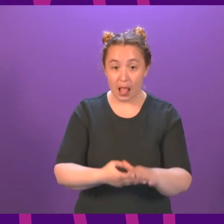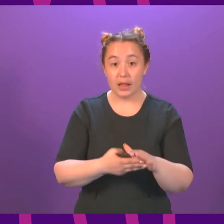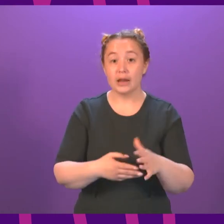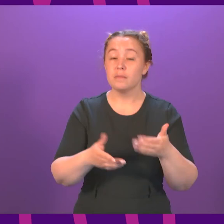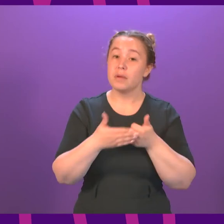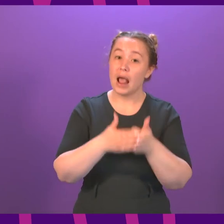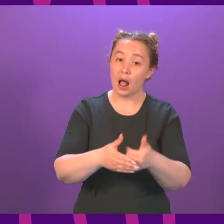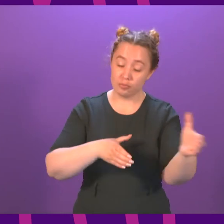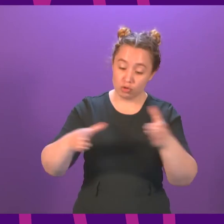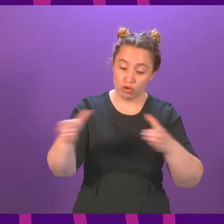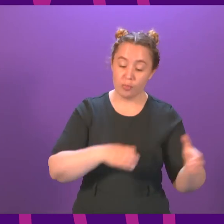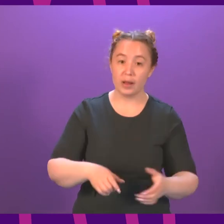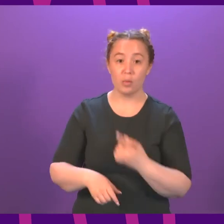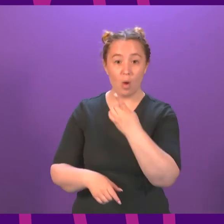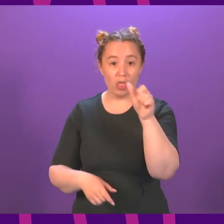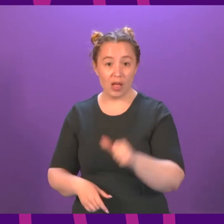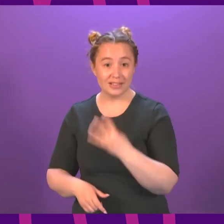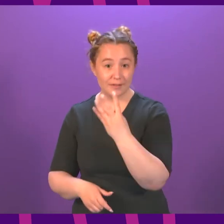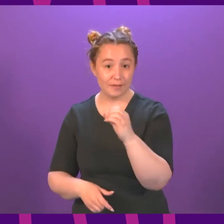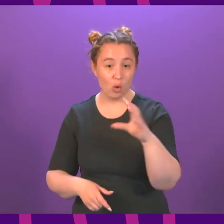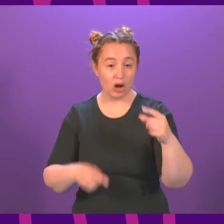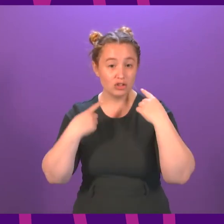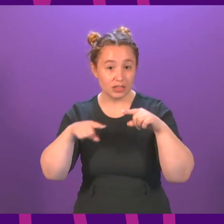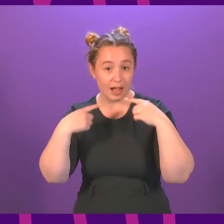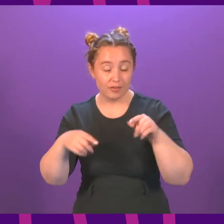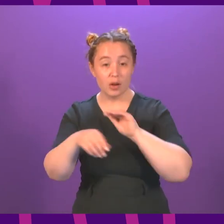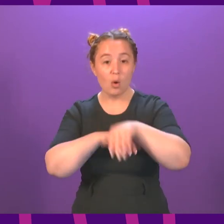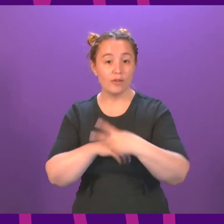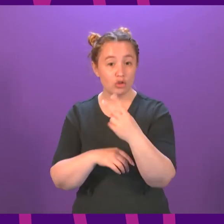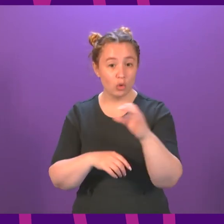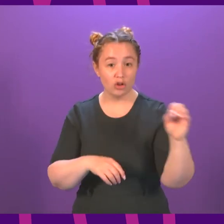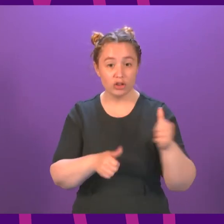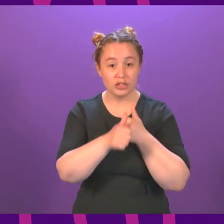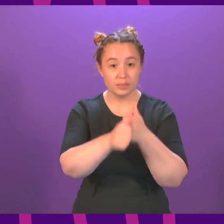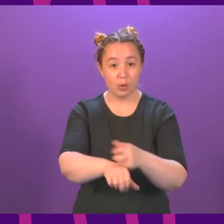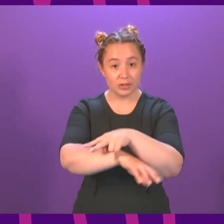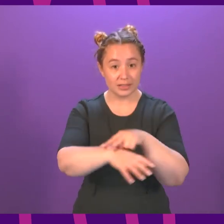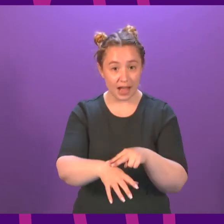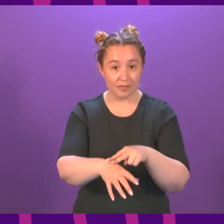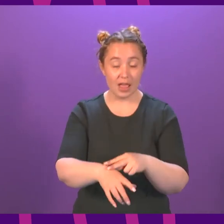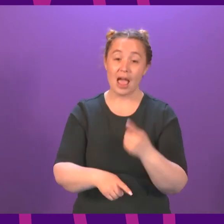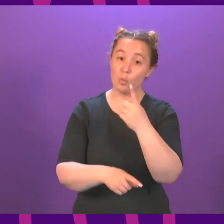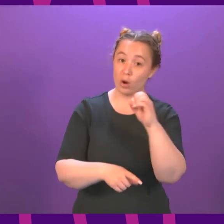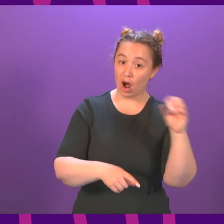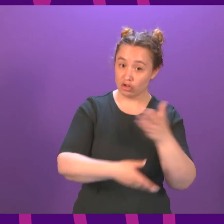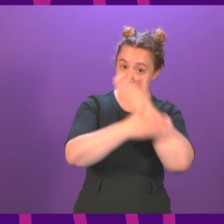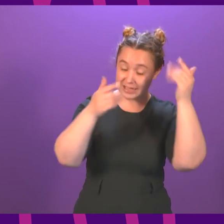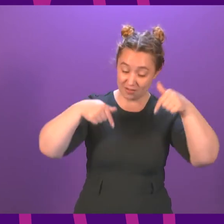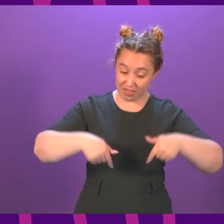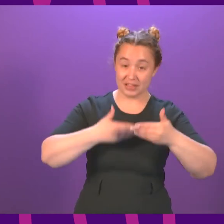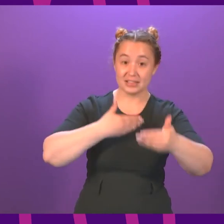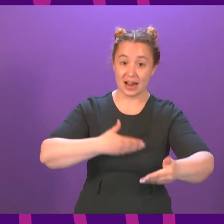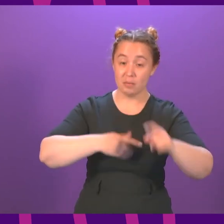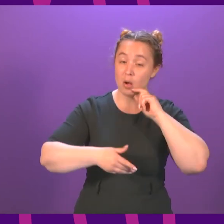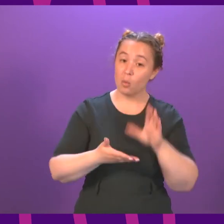recruitment of 1,400 additional teachers and over 200 support staff. Of course, over the first 100 days of this term, we will